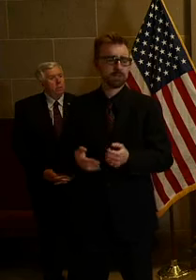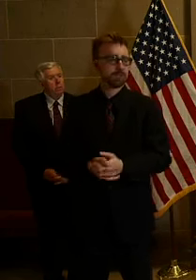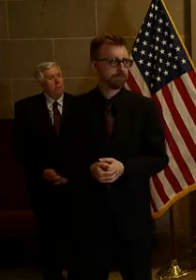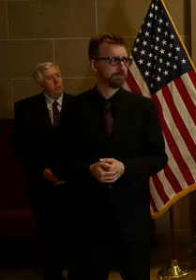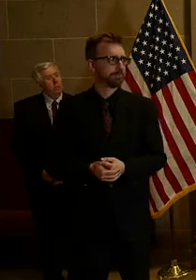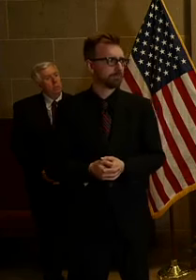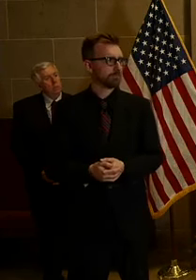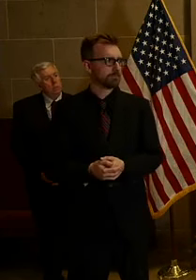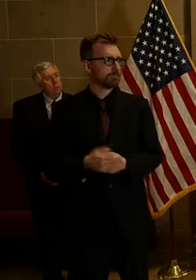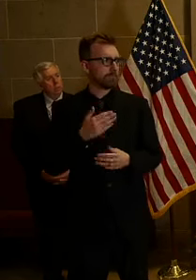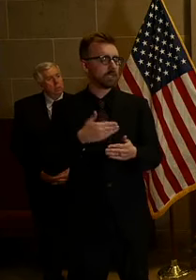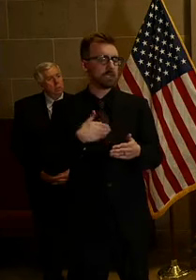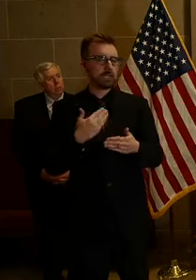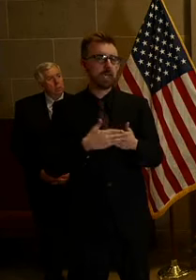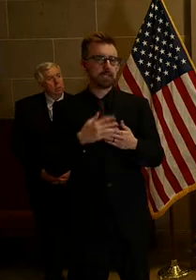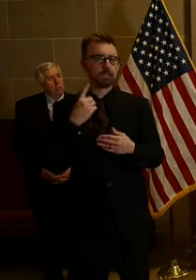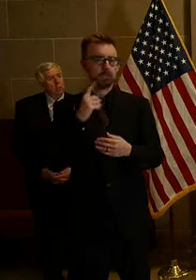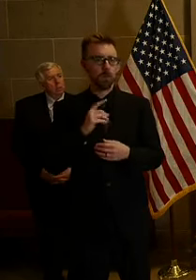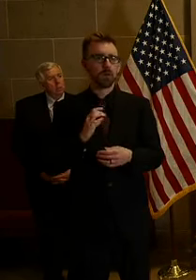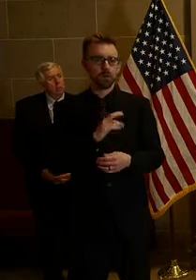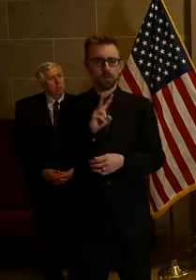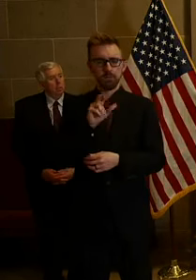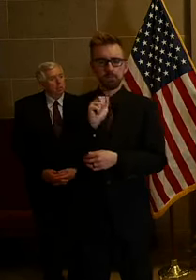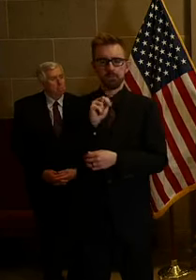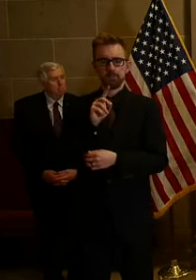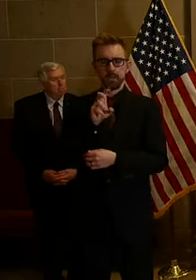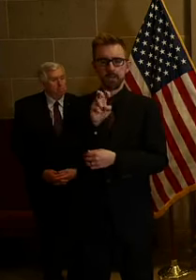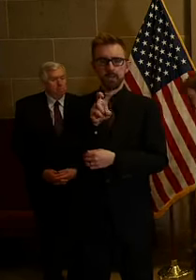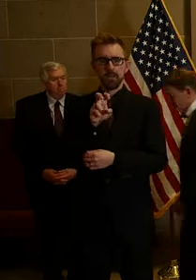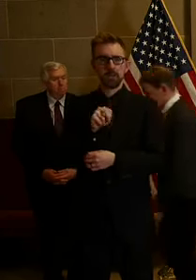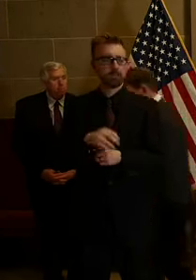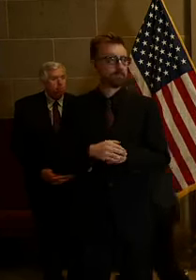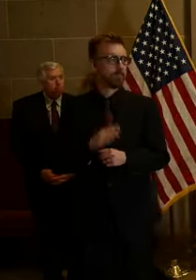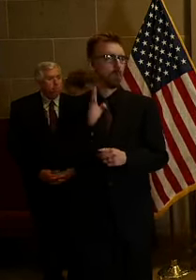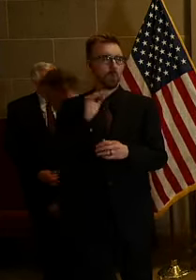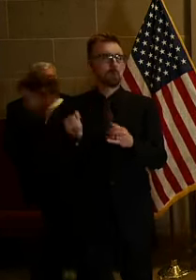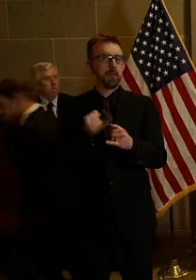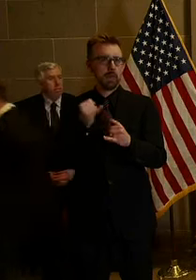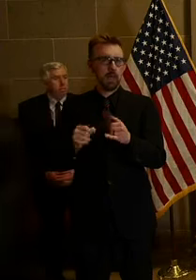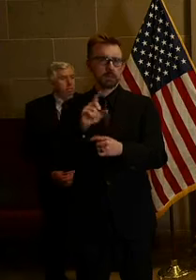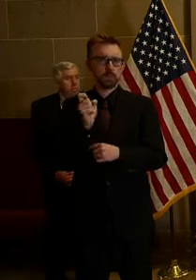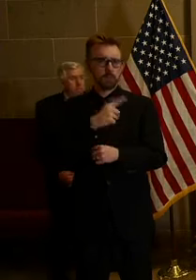Okay, this next question is for Commissioner Van Dieven. This will be the last question.